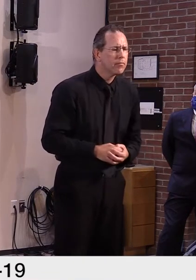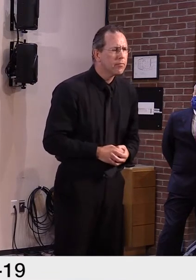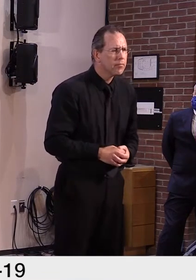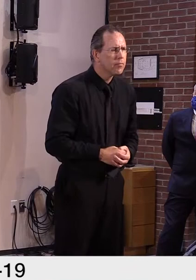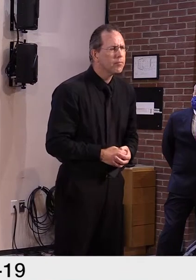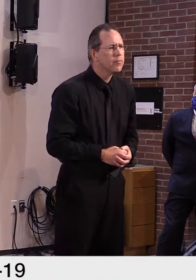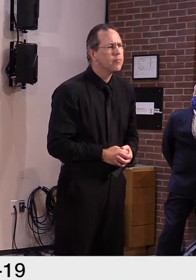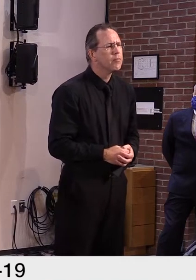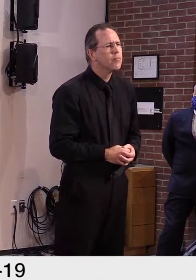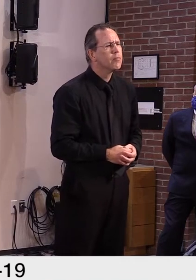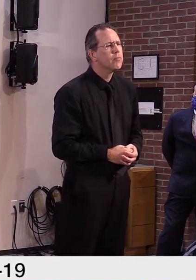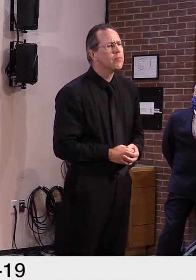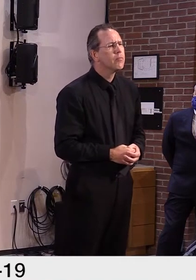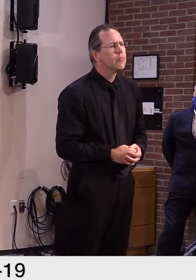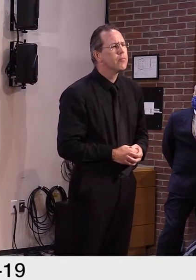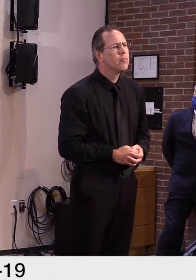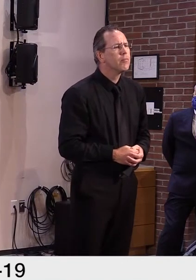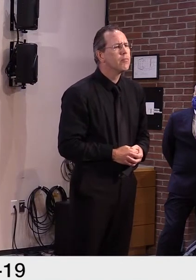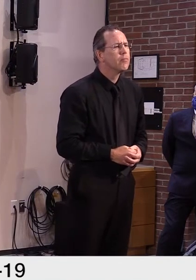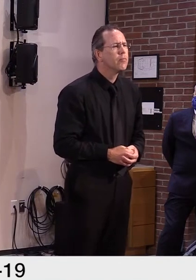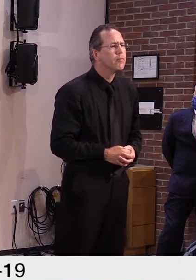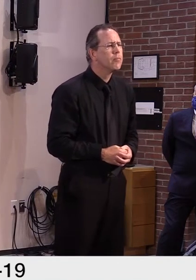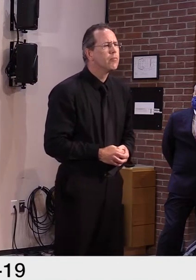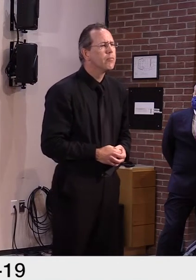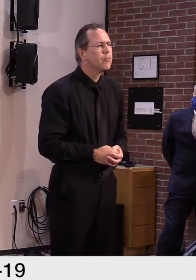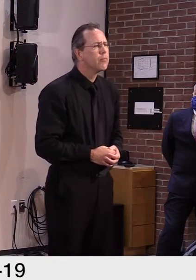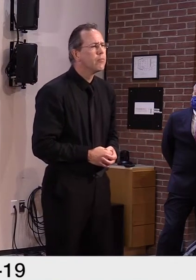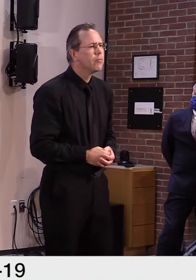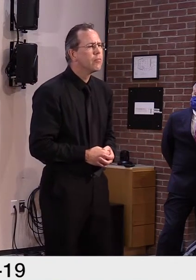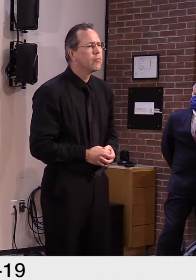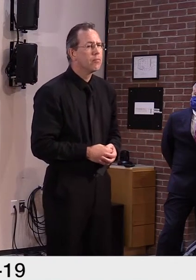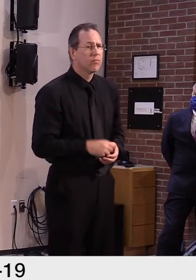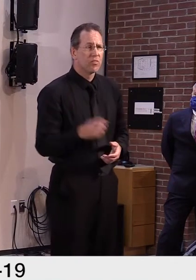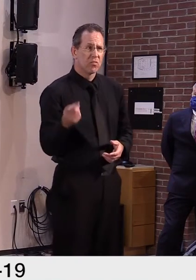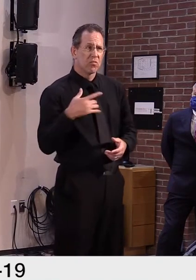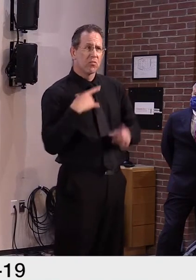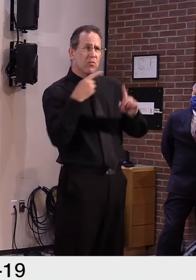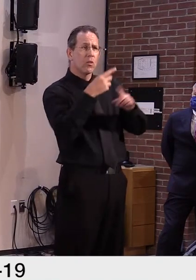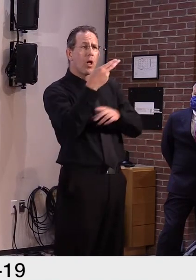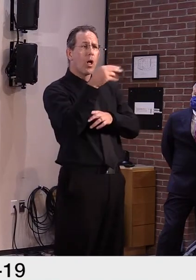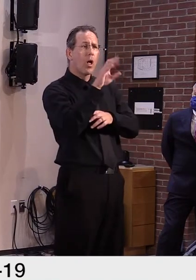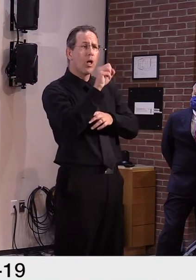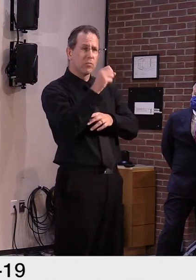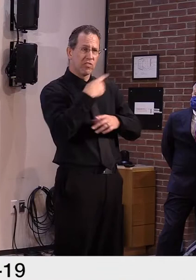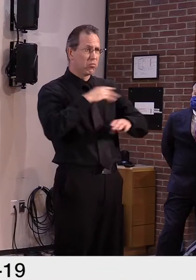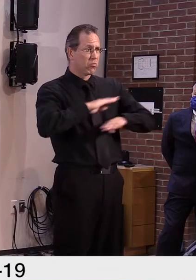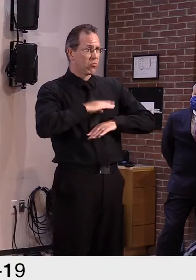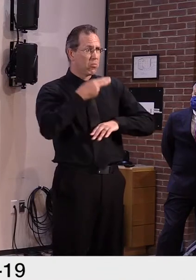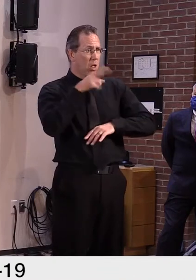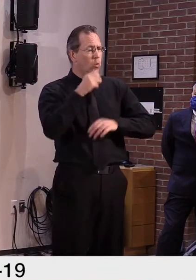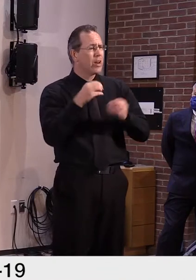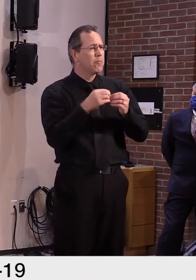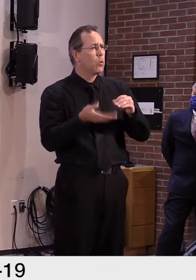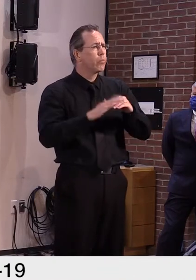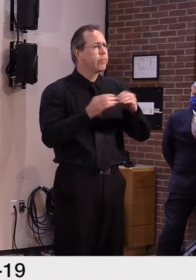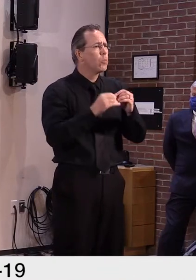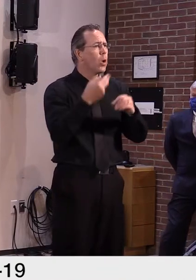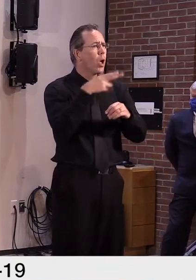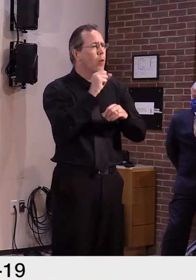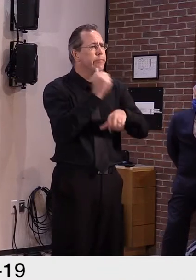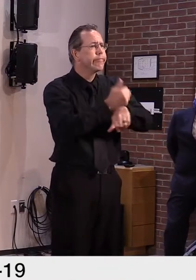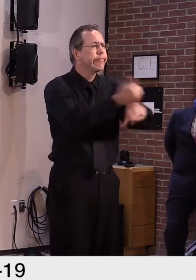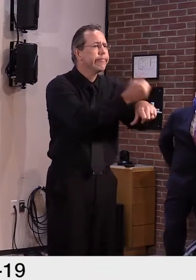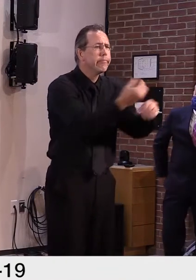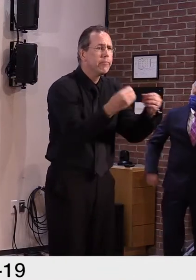or is it kind of at where you want it to be right now? We are very pleased and proud with where we